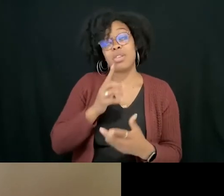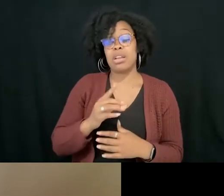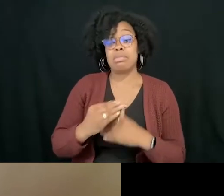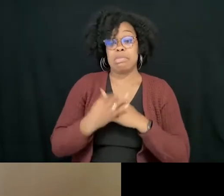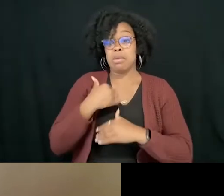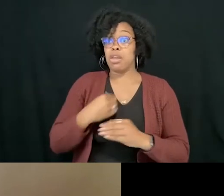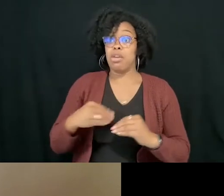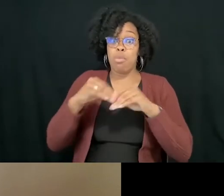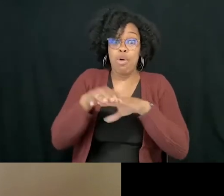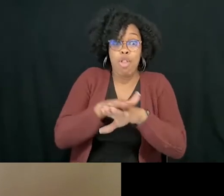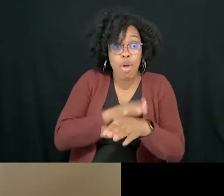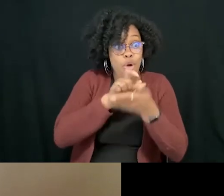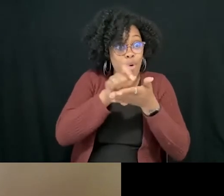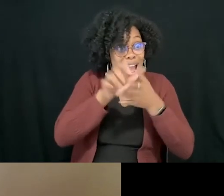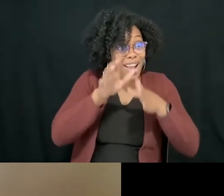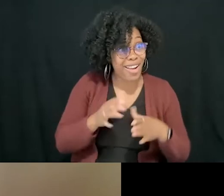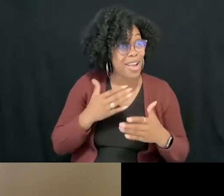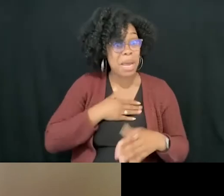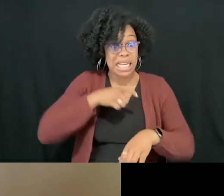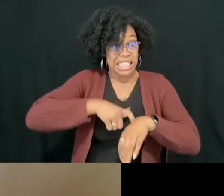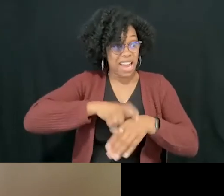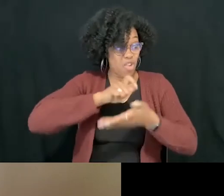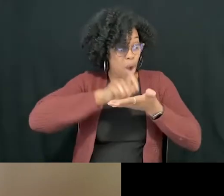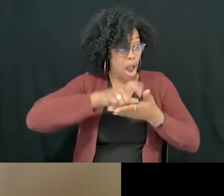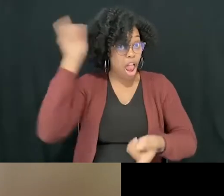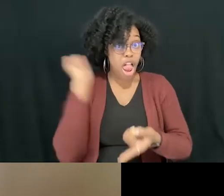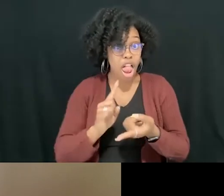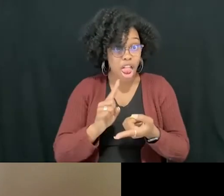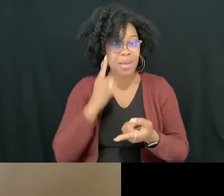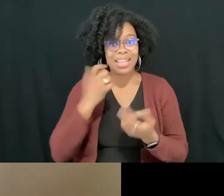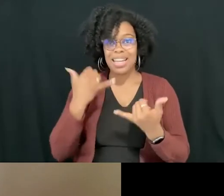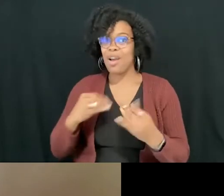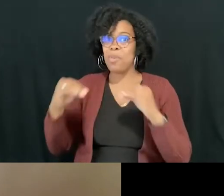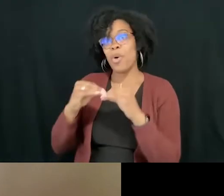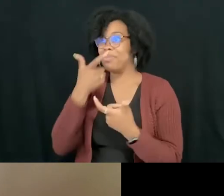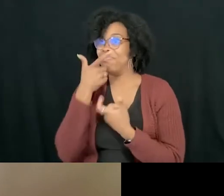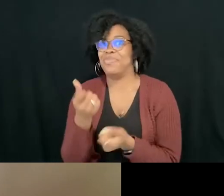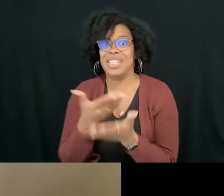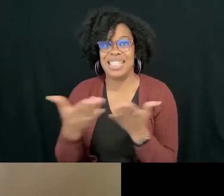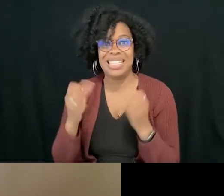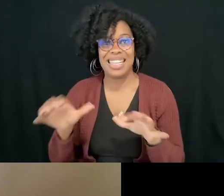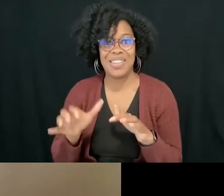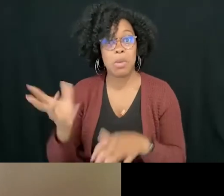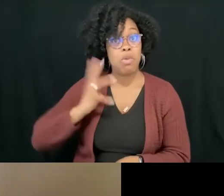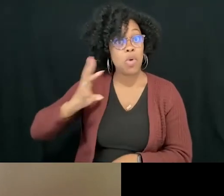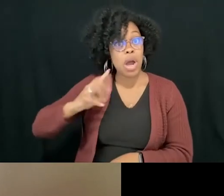I have less time to write because I have more interesting things to do. I used to I used to love to work all the time